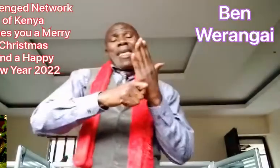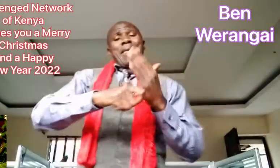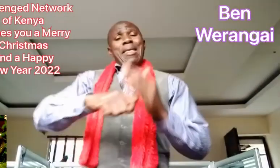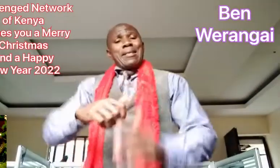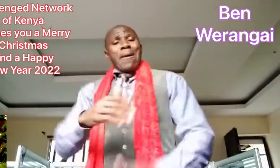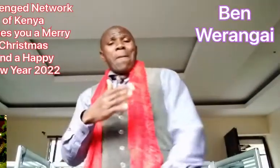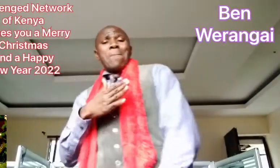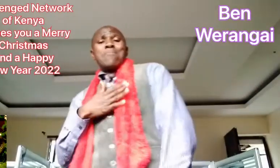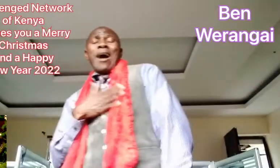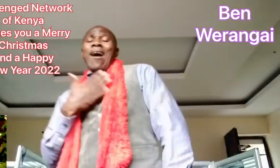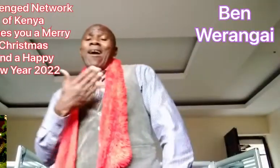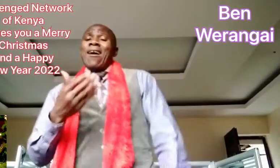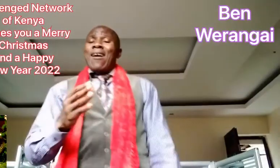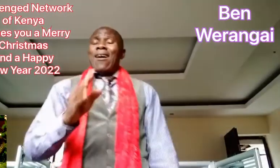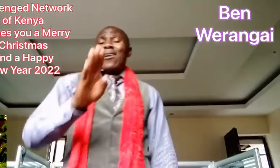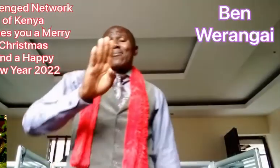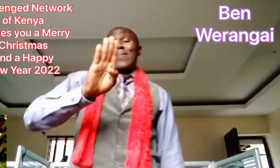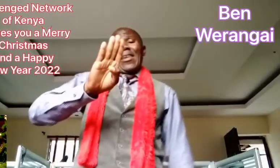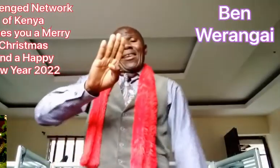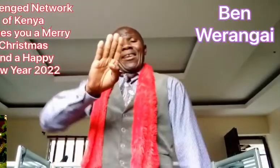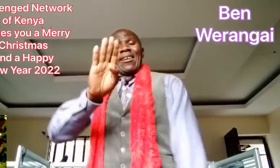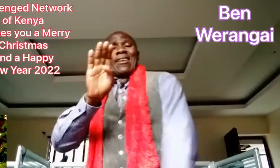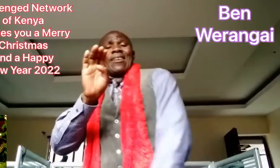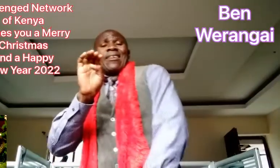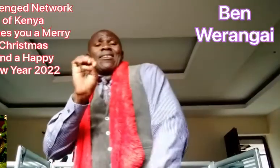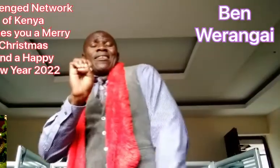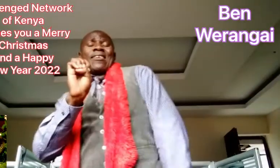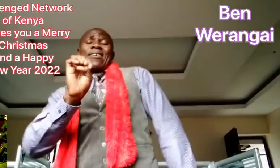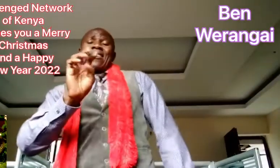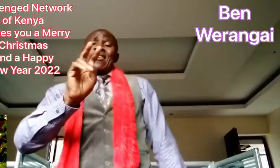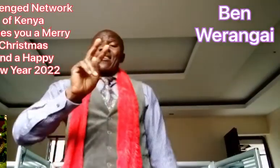My name is Ben.